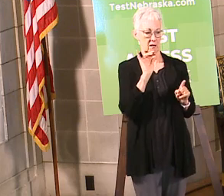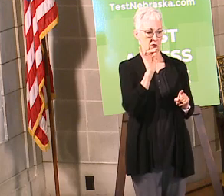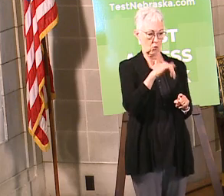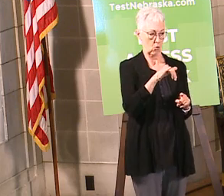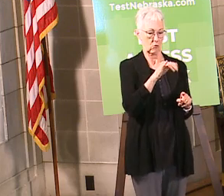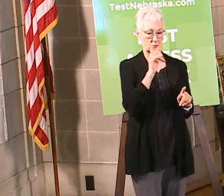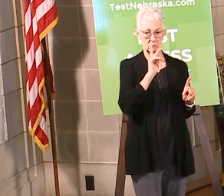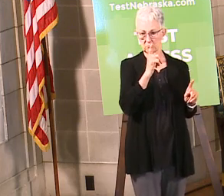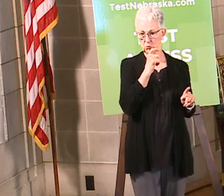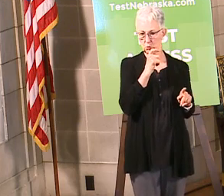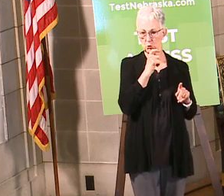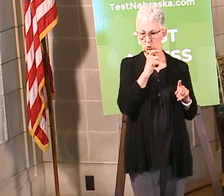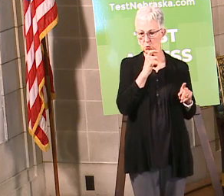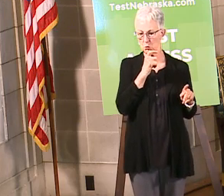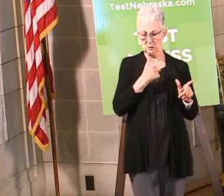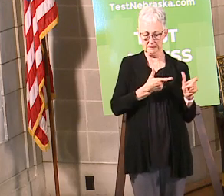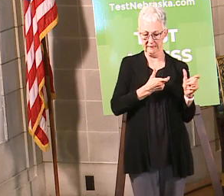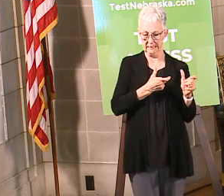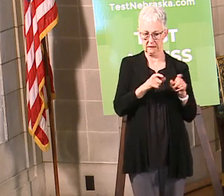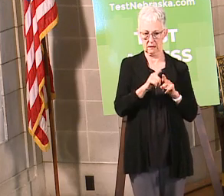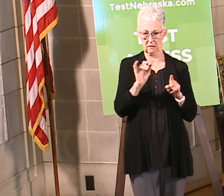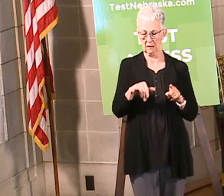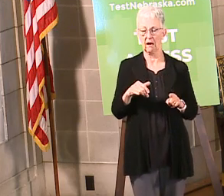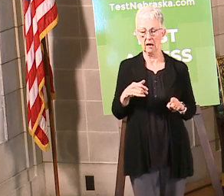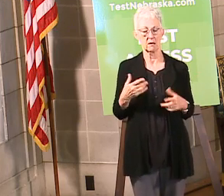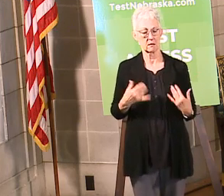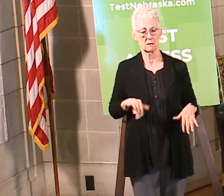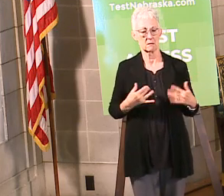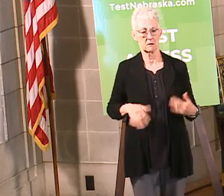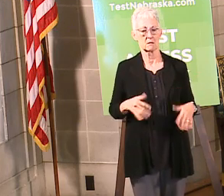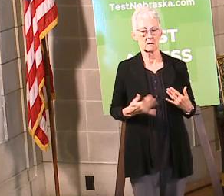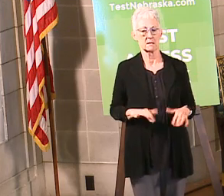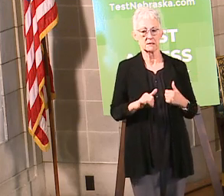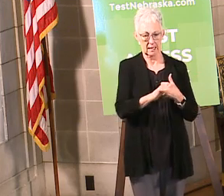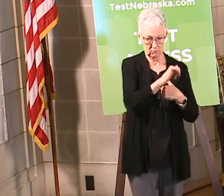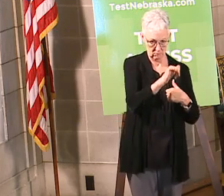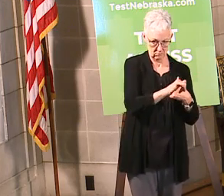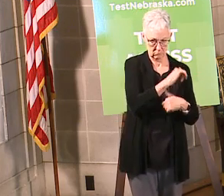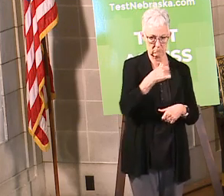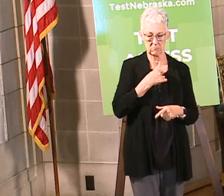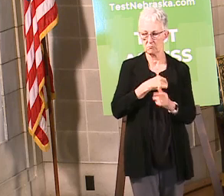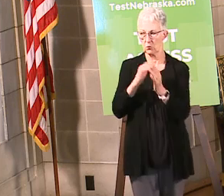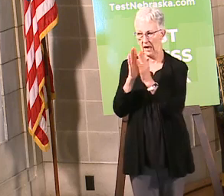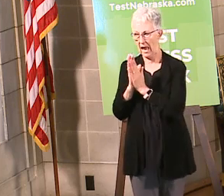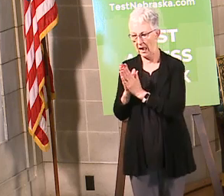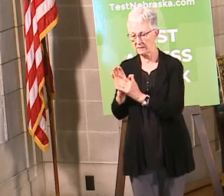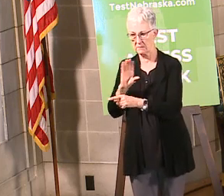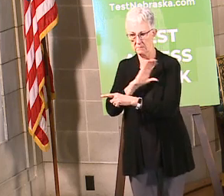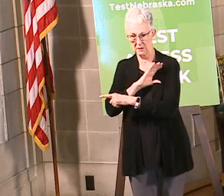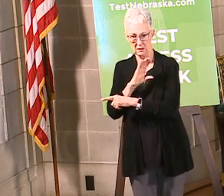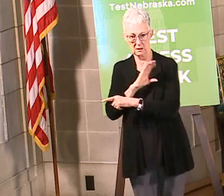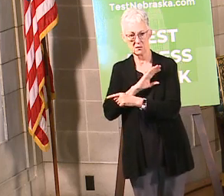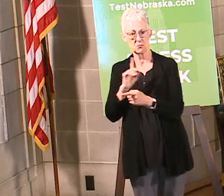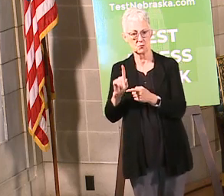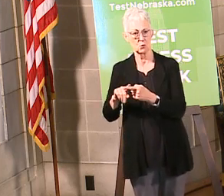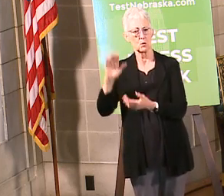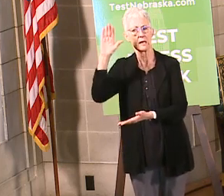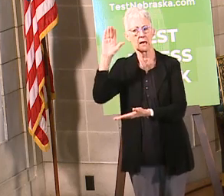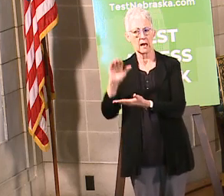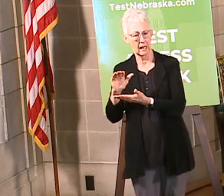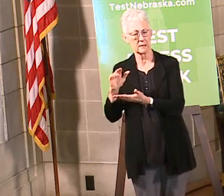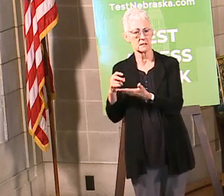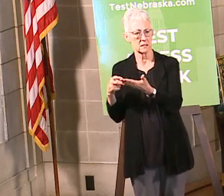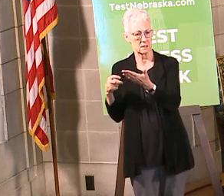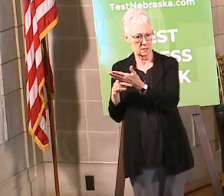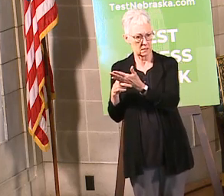and certainly we've asked our law enforcement officers to use great discretion to make fewer contacts that's that's not a